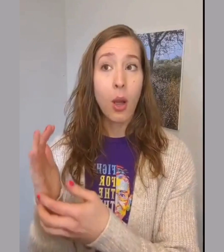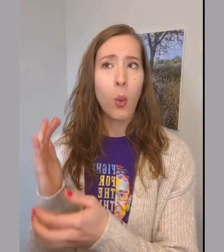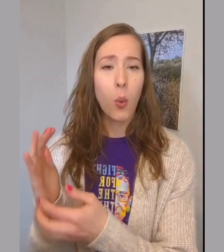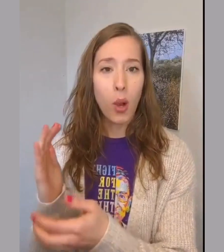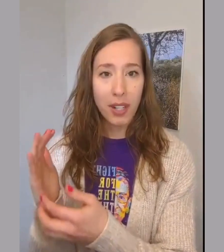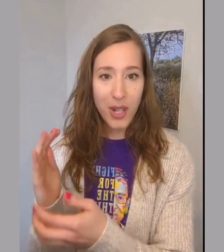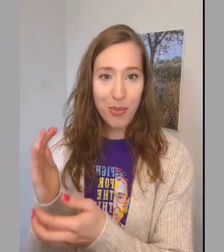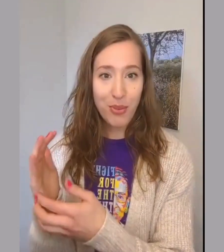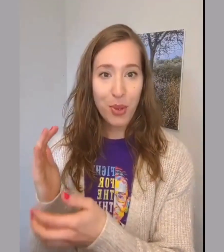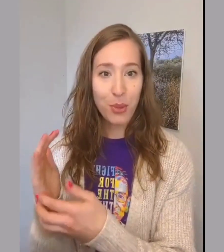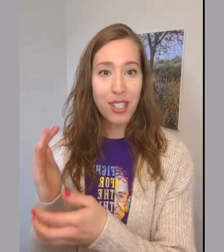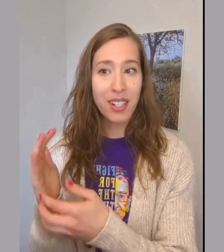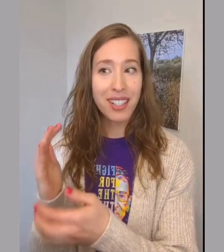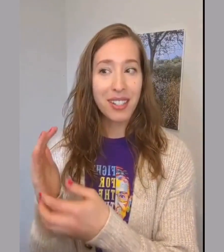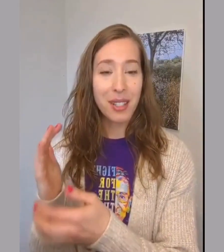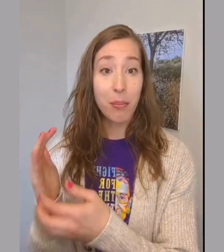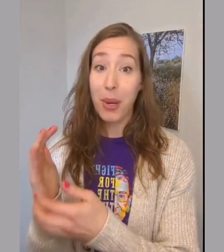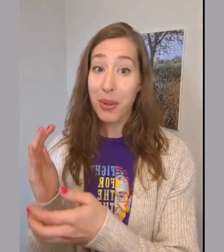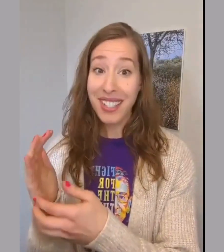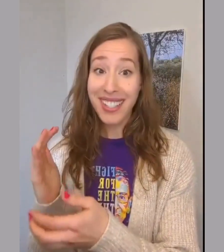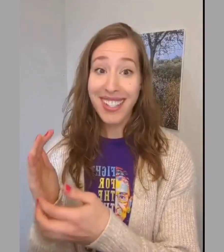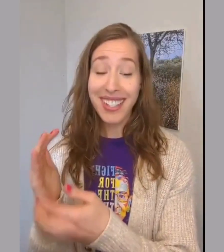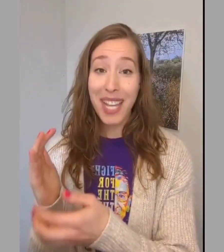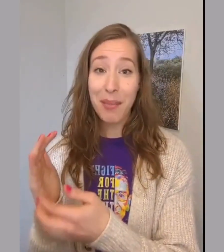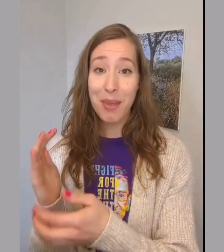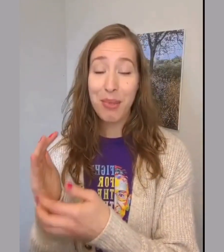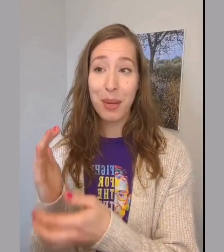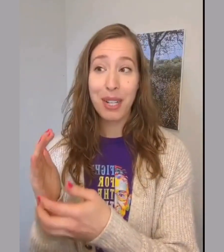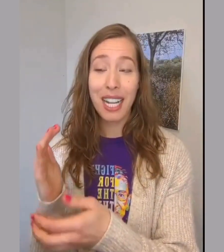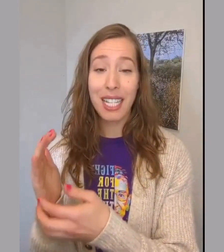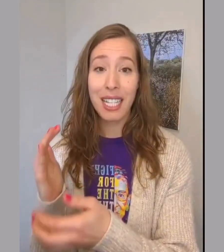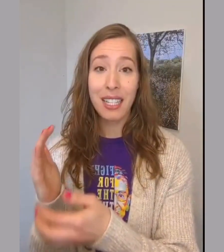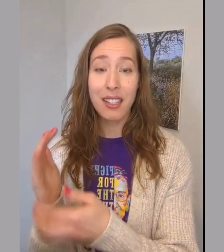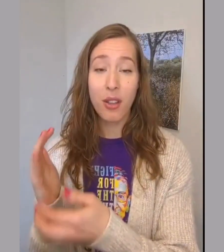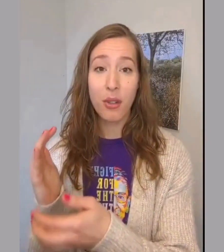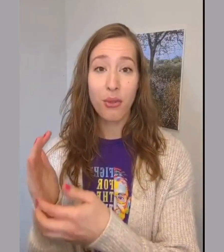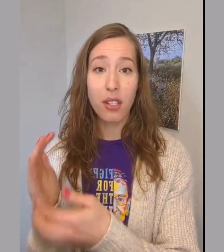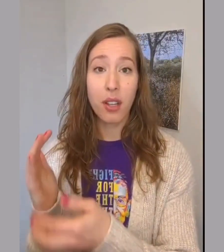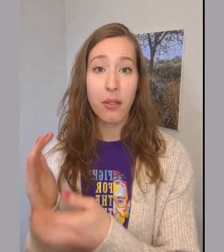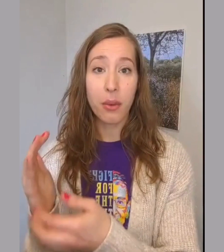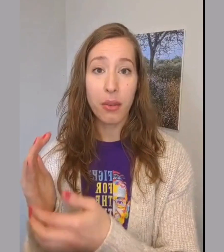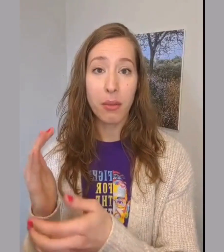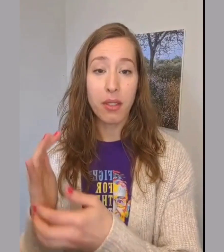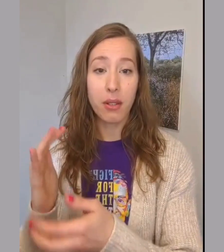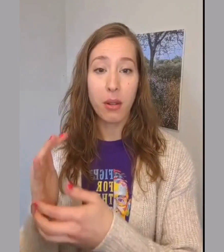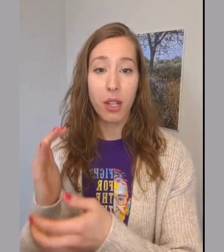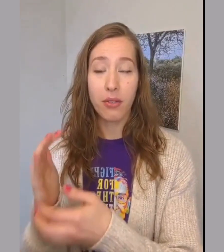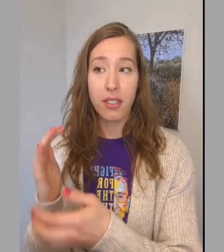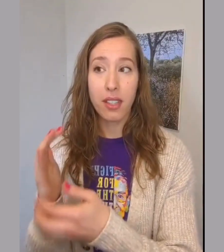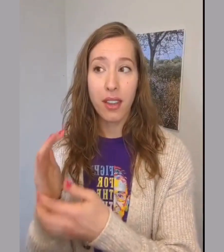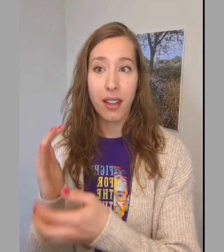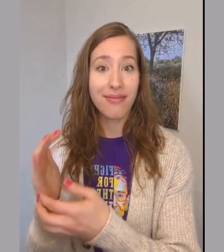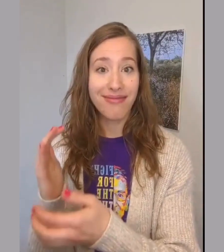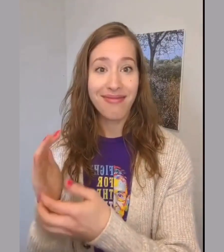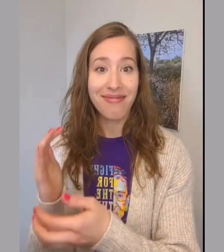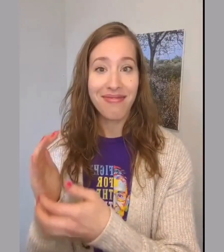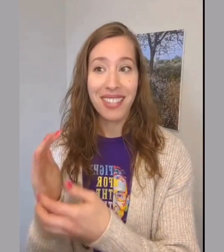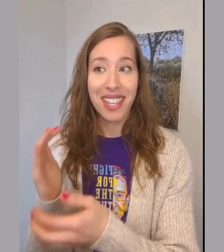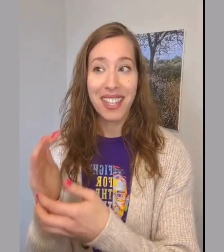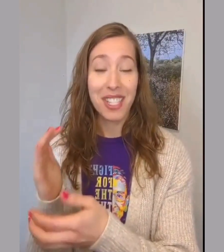One note before we start, there's a bonus tapping point we're adding in. It's on the front of the ribs. So if you see that, it's